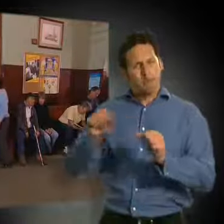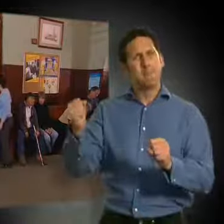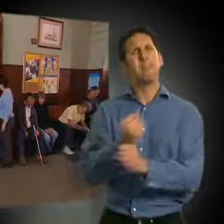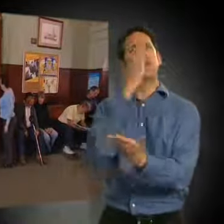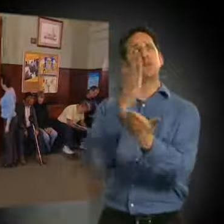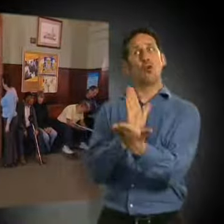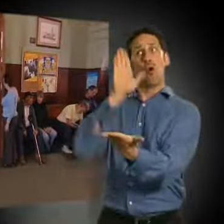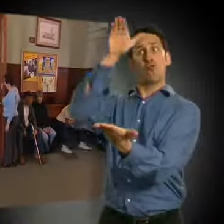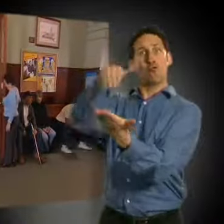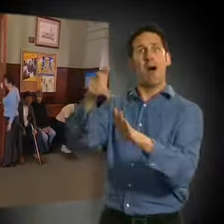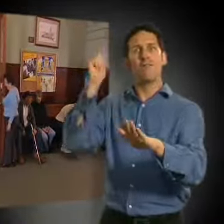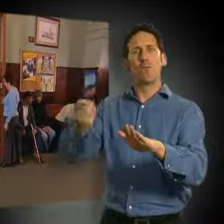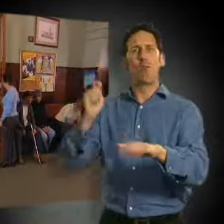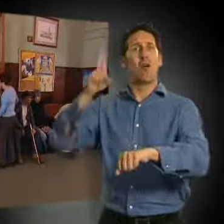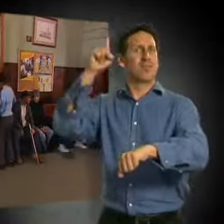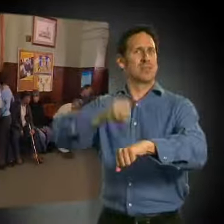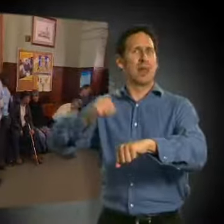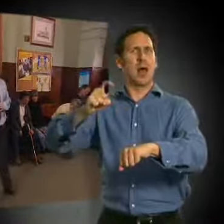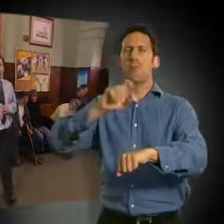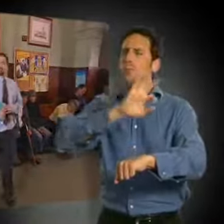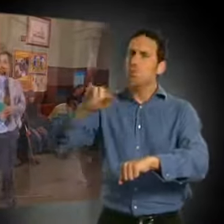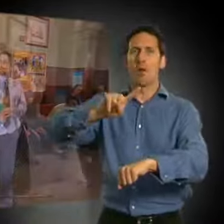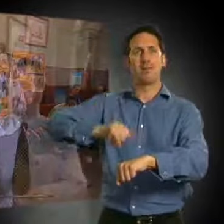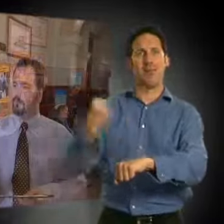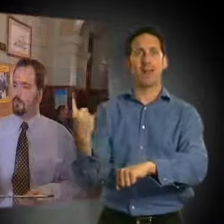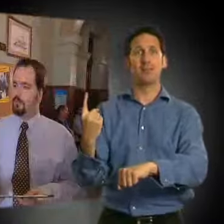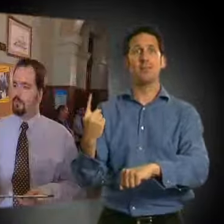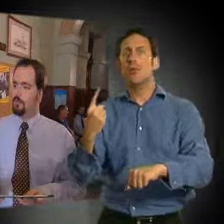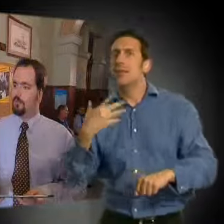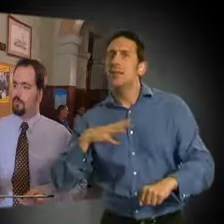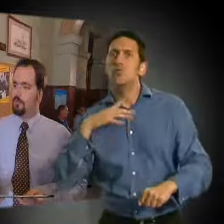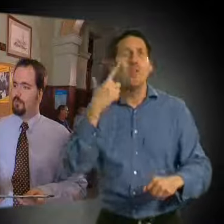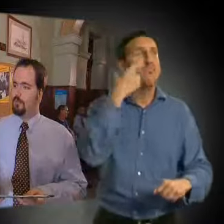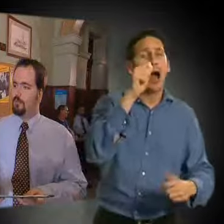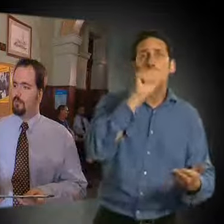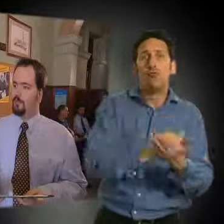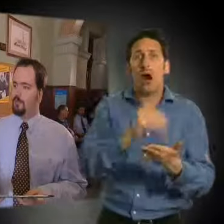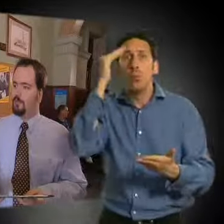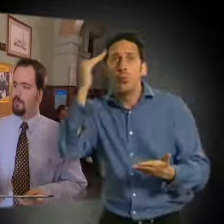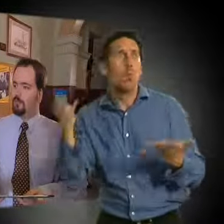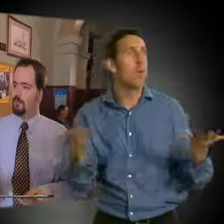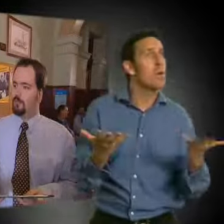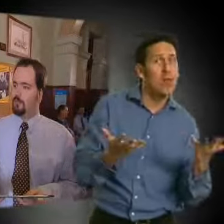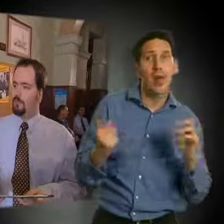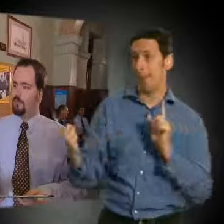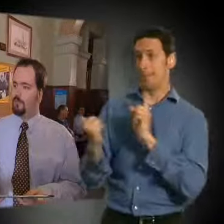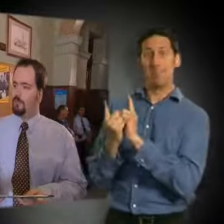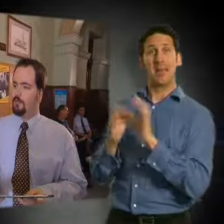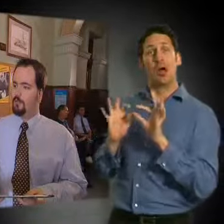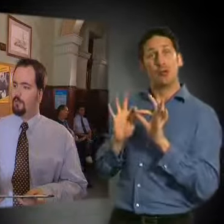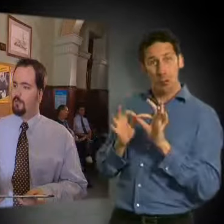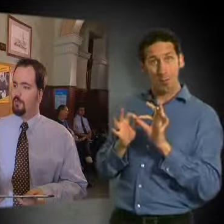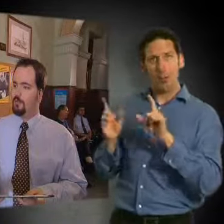Once again, make sure you arrive at the court on time. Don't be late. You need to find